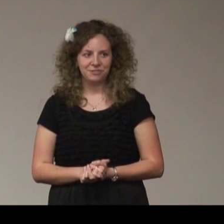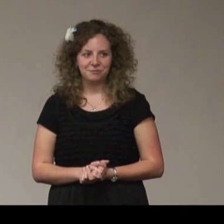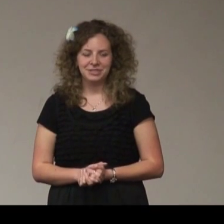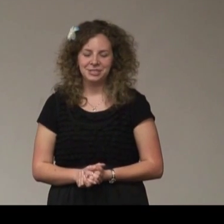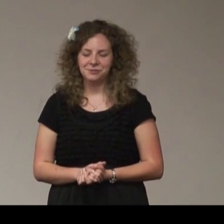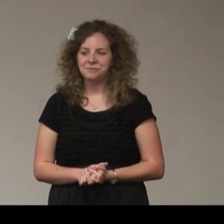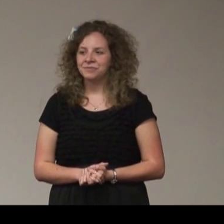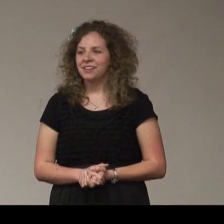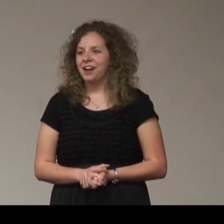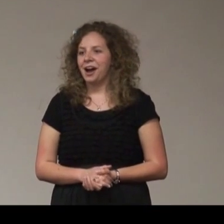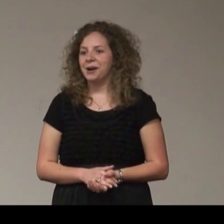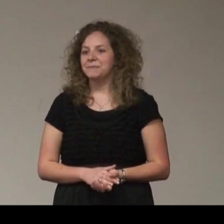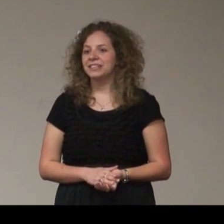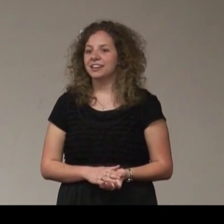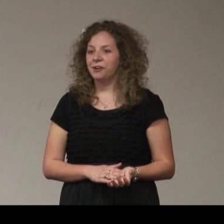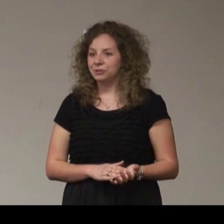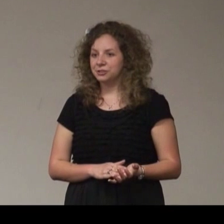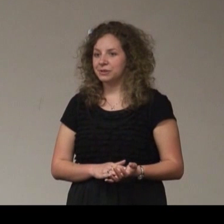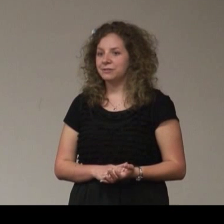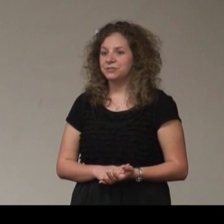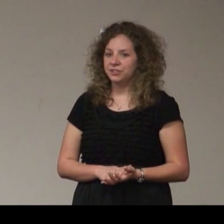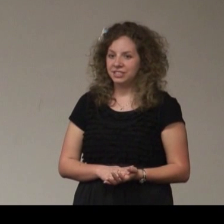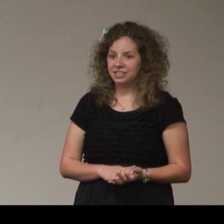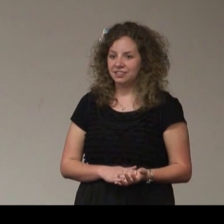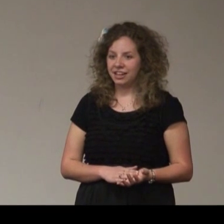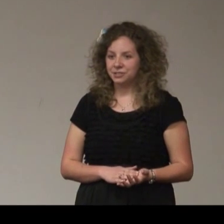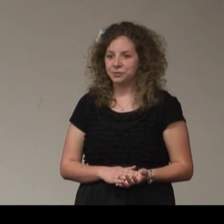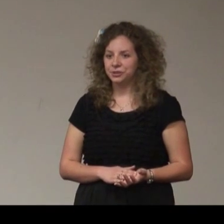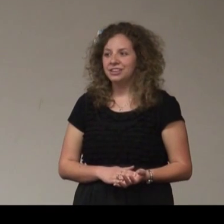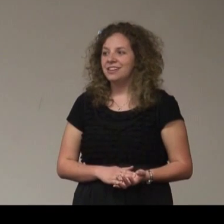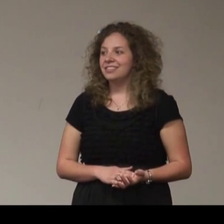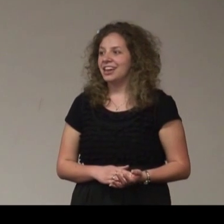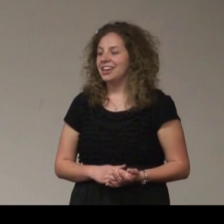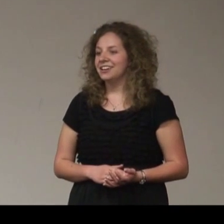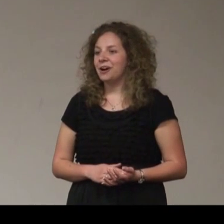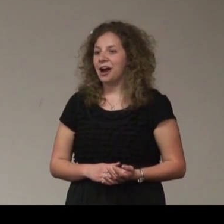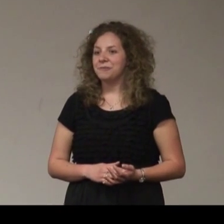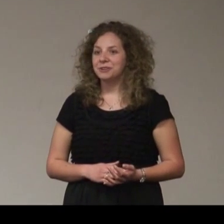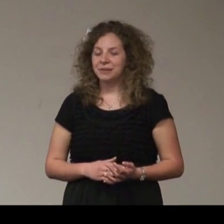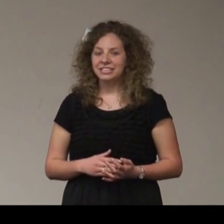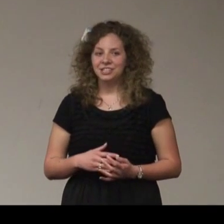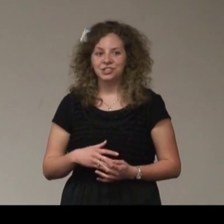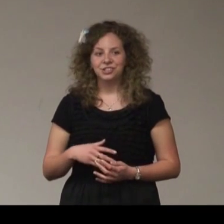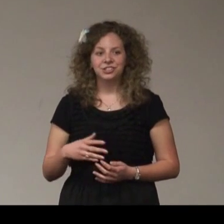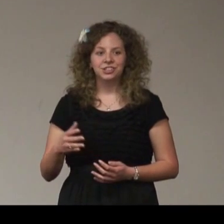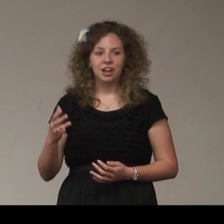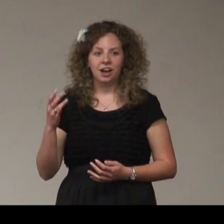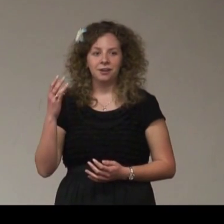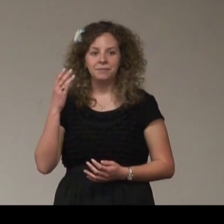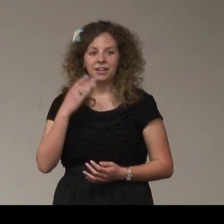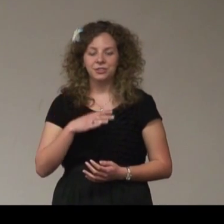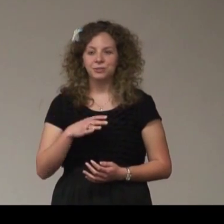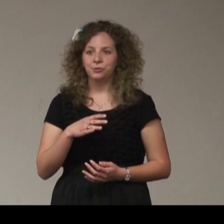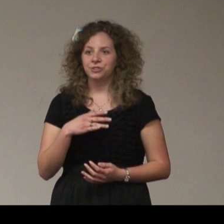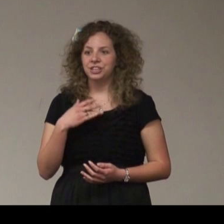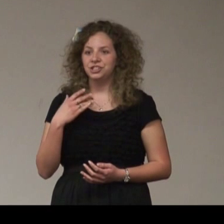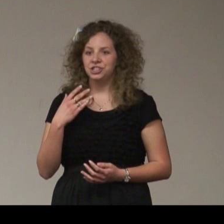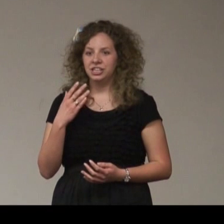fun for me, too. As I got older, when I was 15 in high school, then one of my teachers at this school, then she